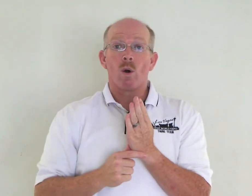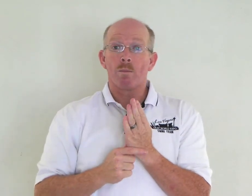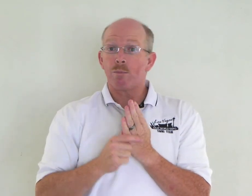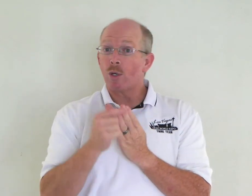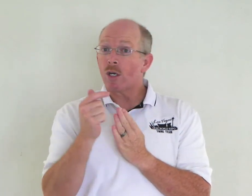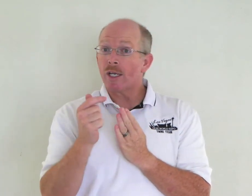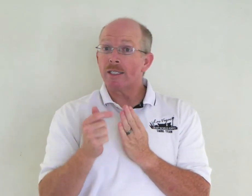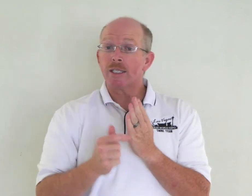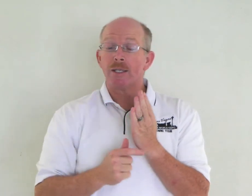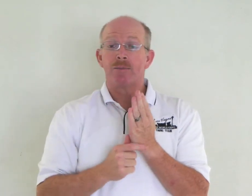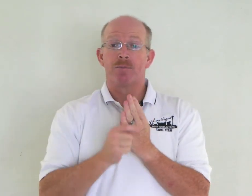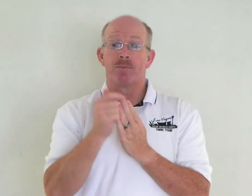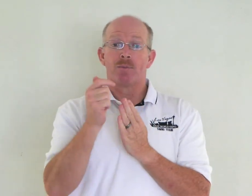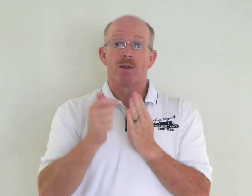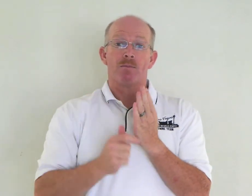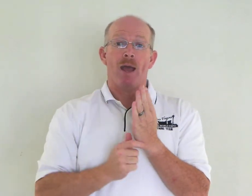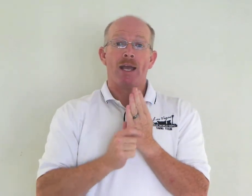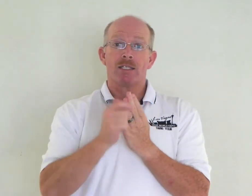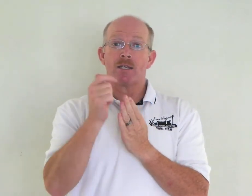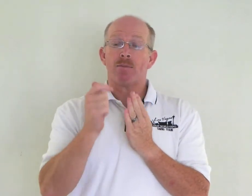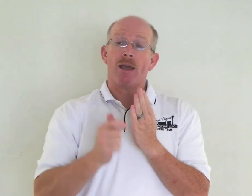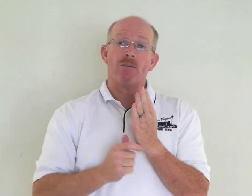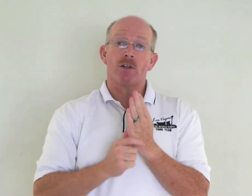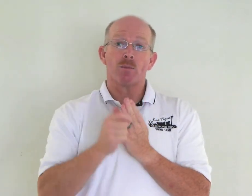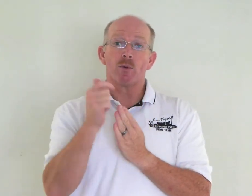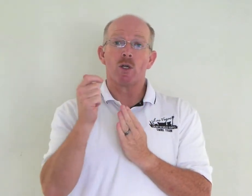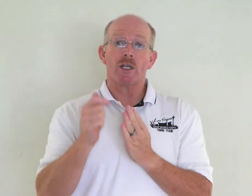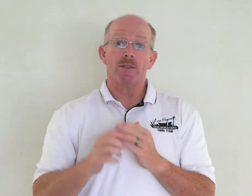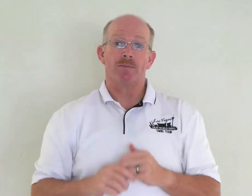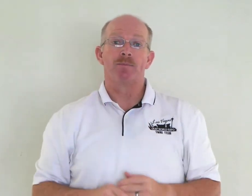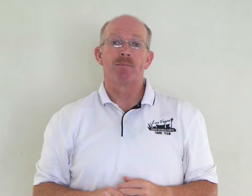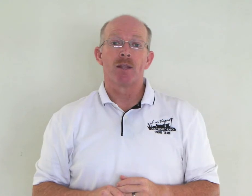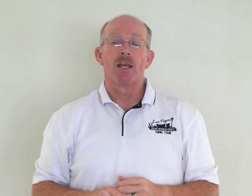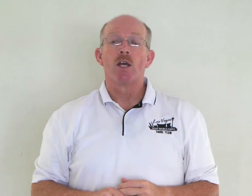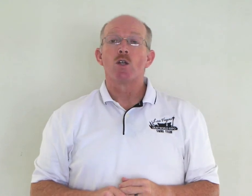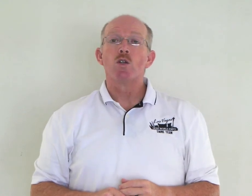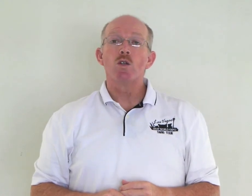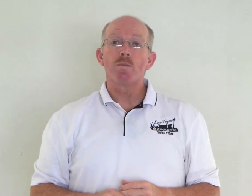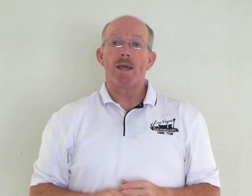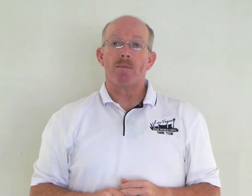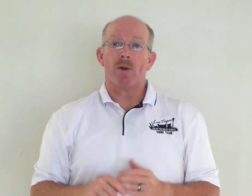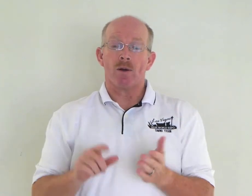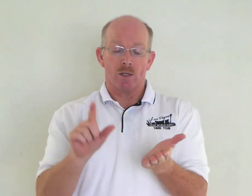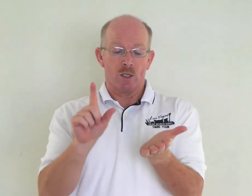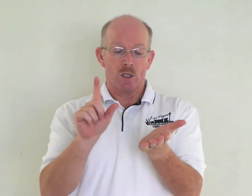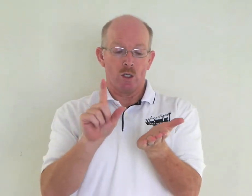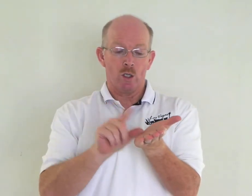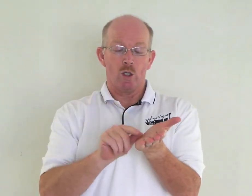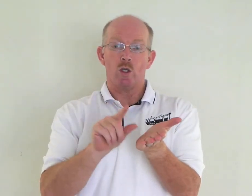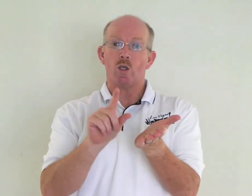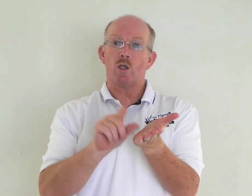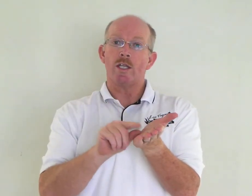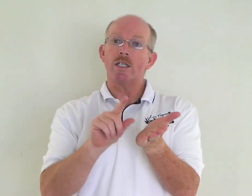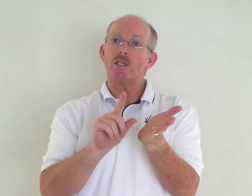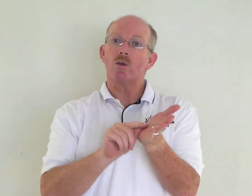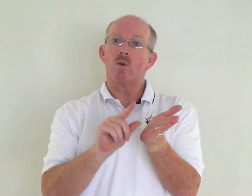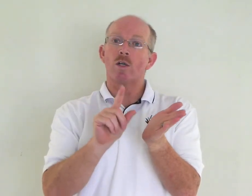booklet. Magazine, pamphlet, or booklet. Newspaper. This is the word